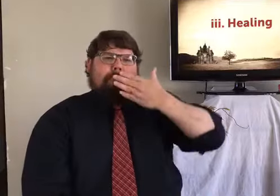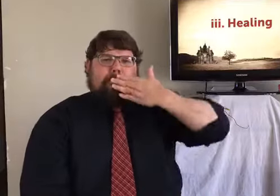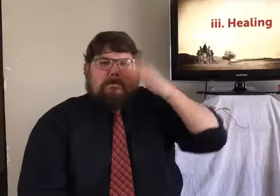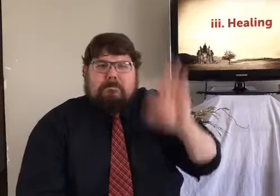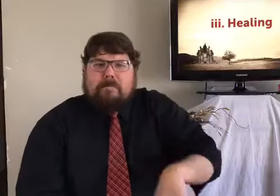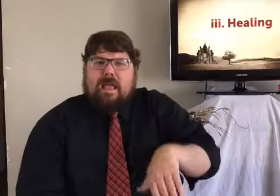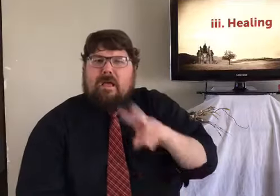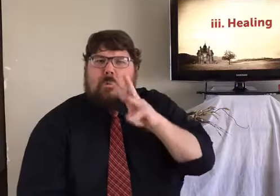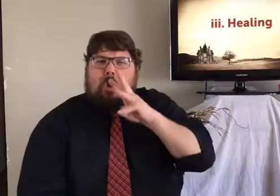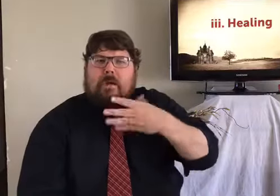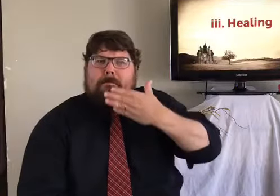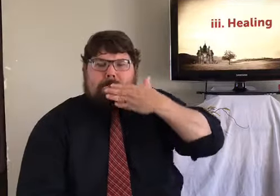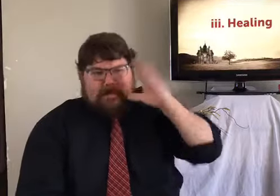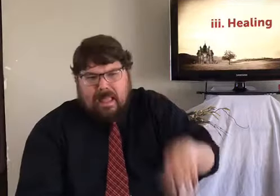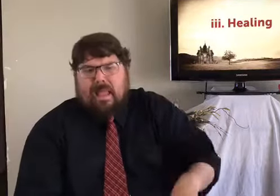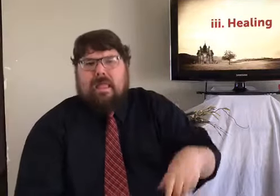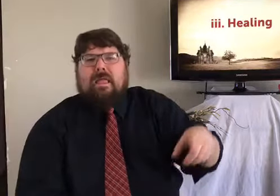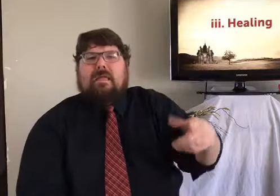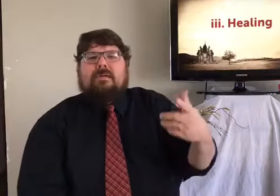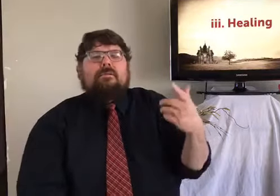Elisha had some bad water.